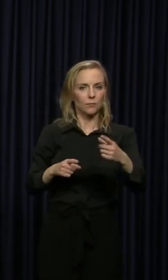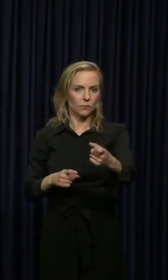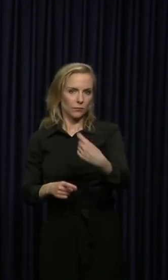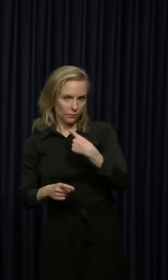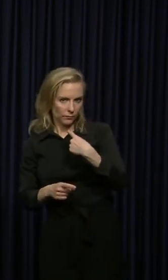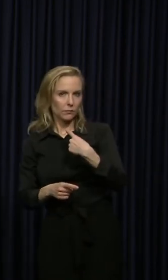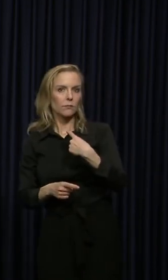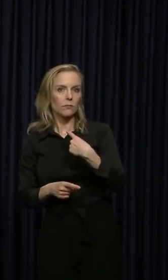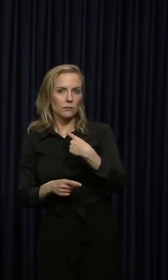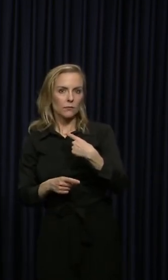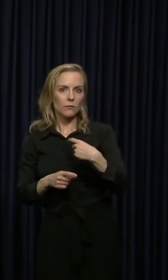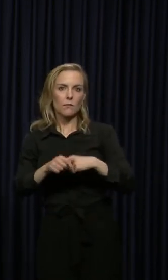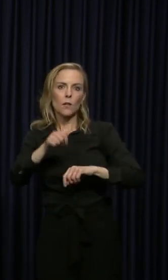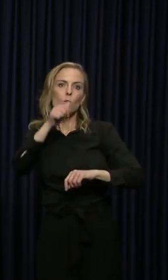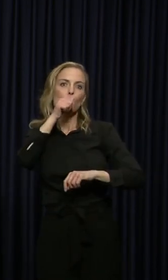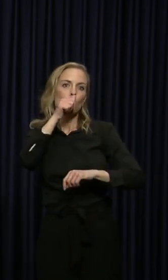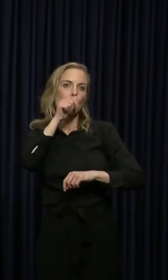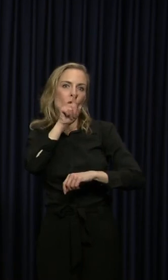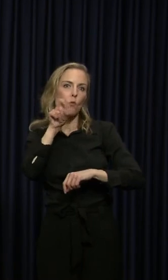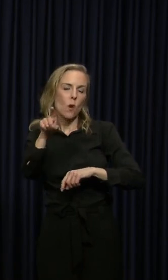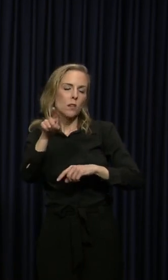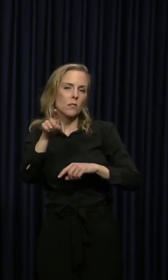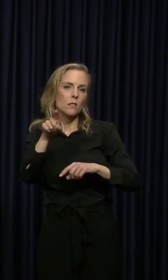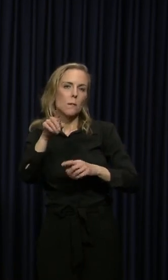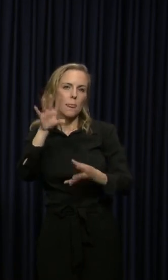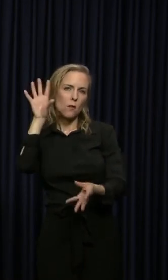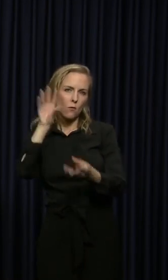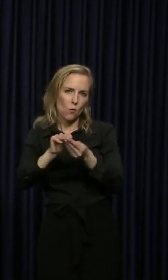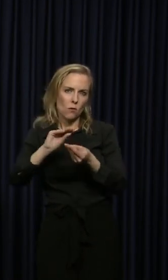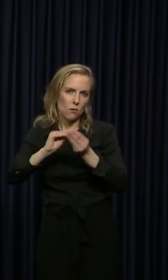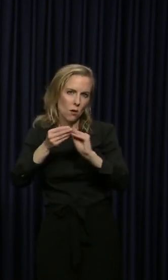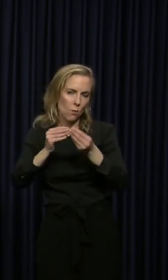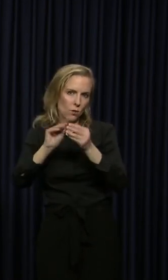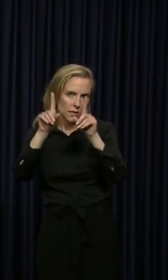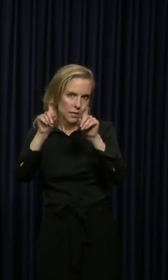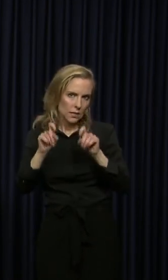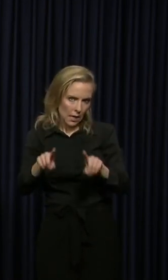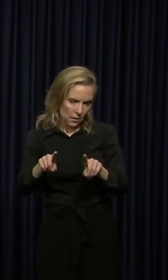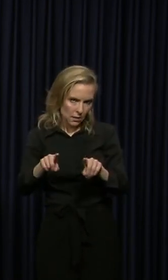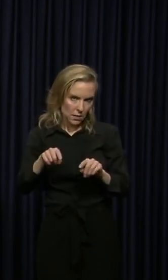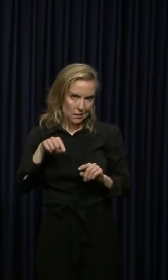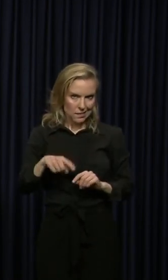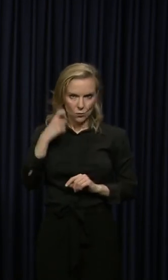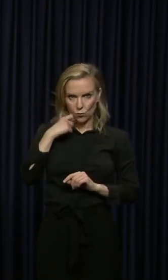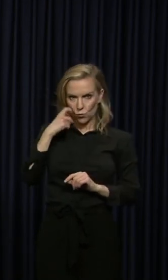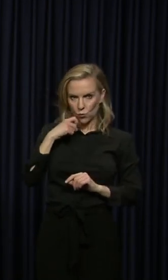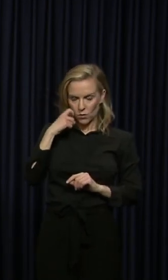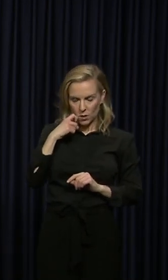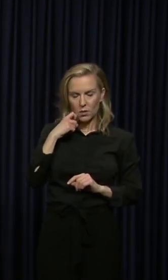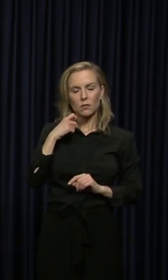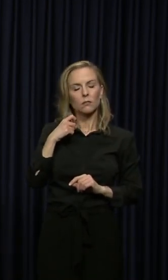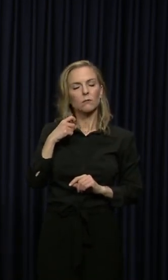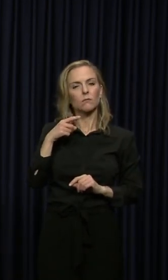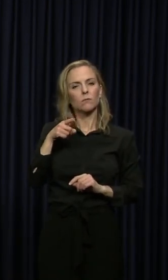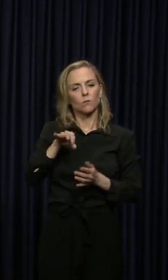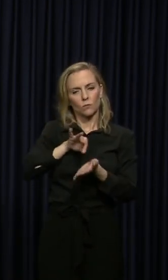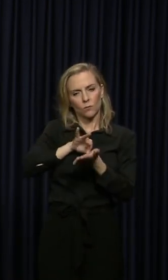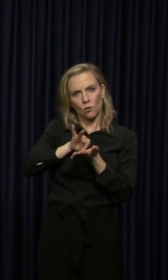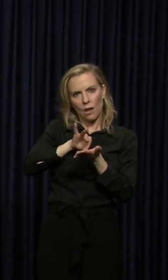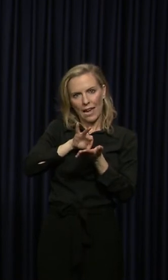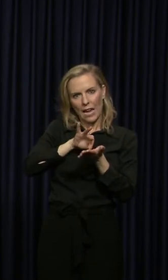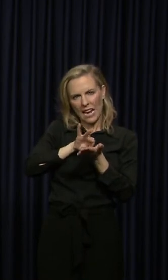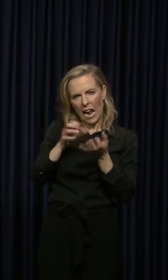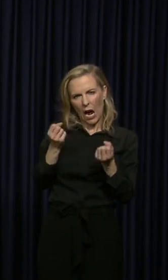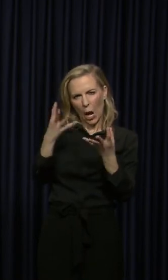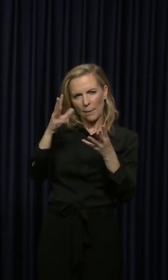Uh, question on the total number of tests. Um, this past week you said it's very important to count private